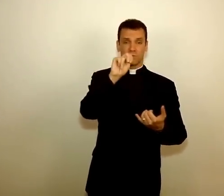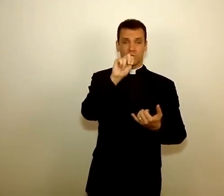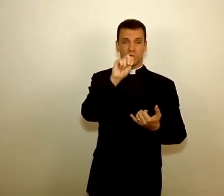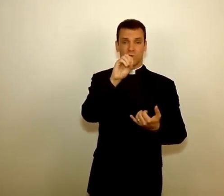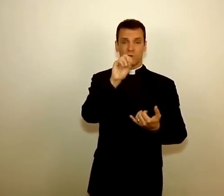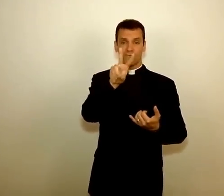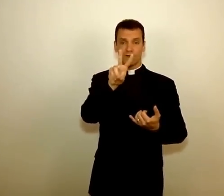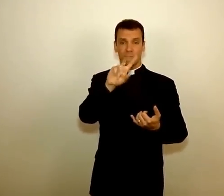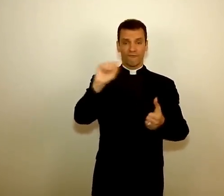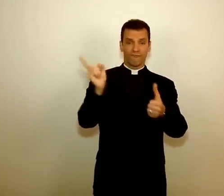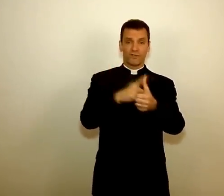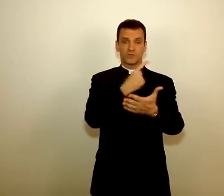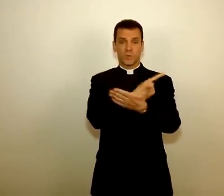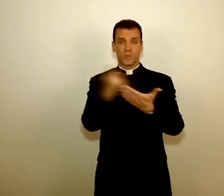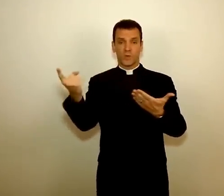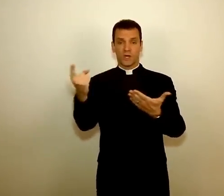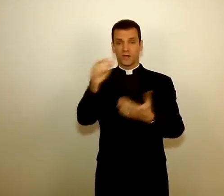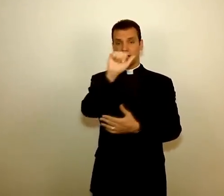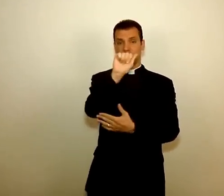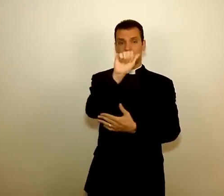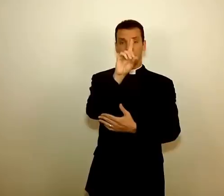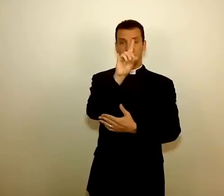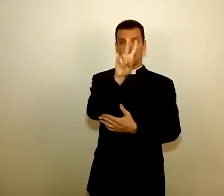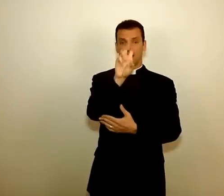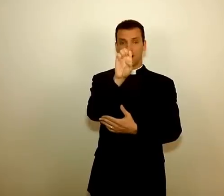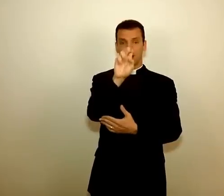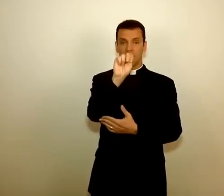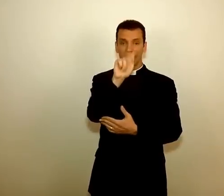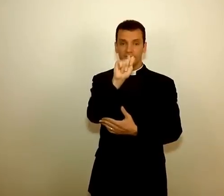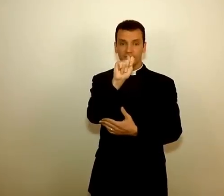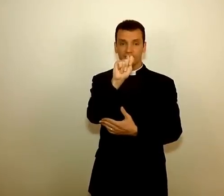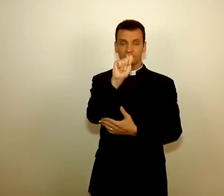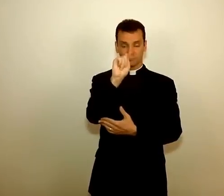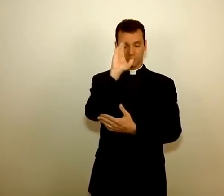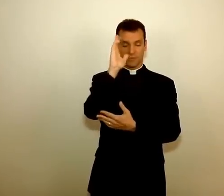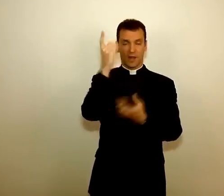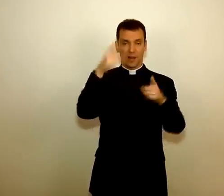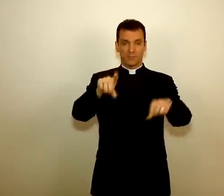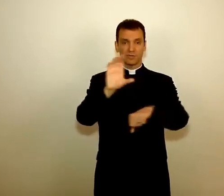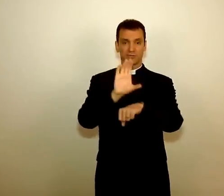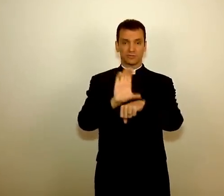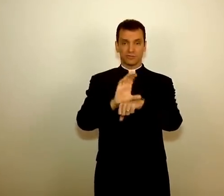As you know, on November 1st, the first week of Advent,